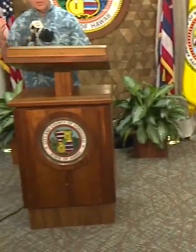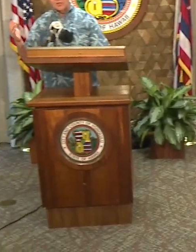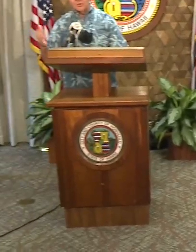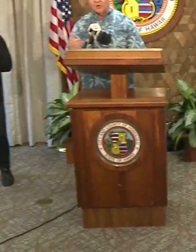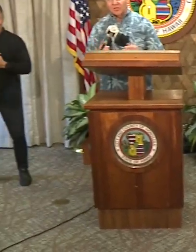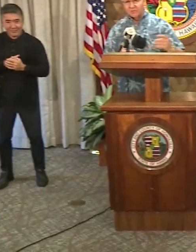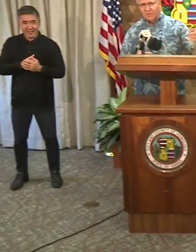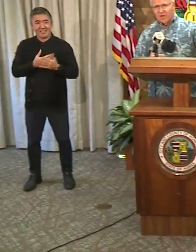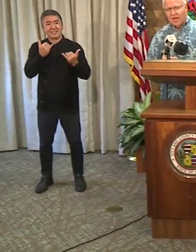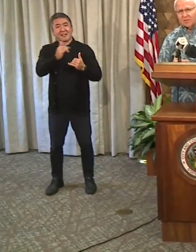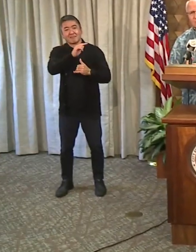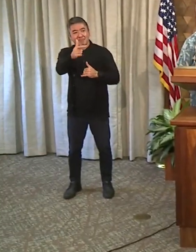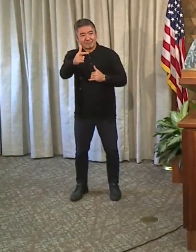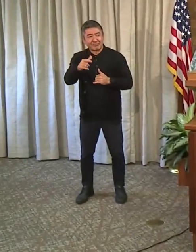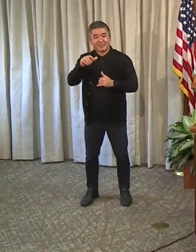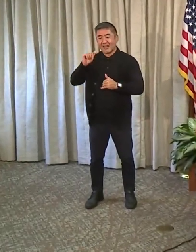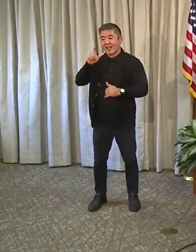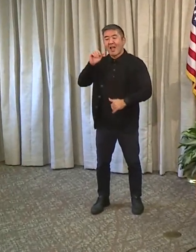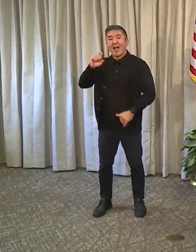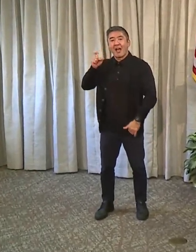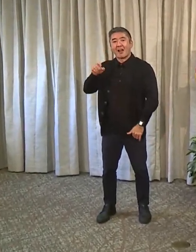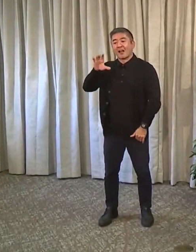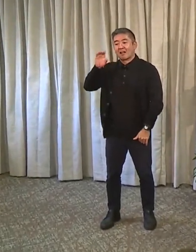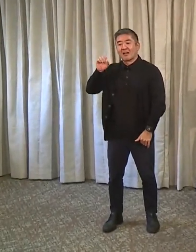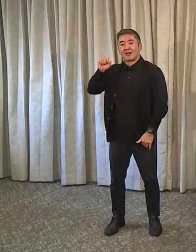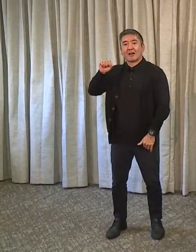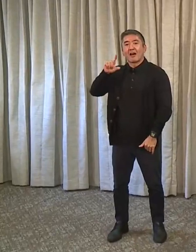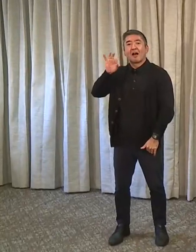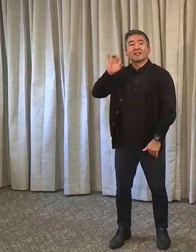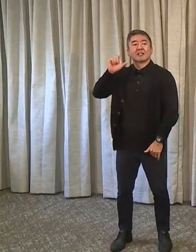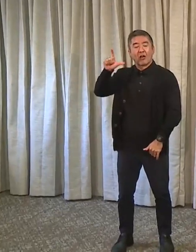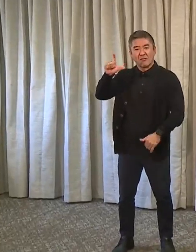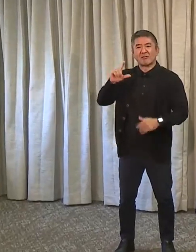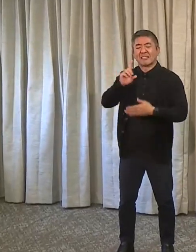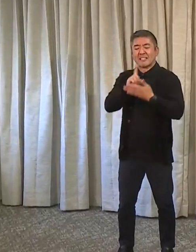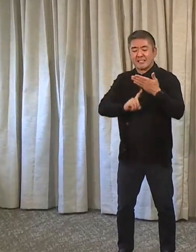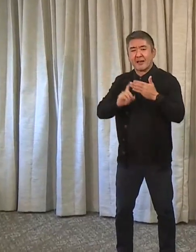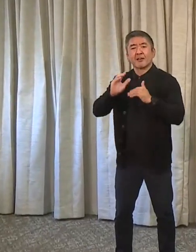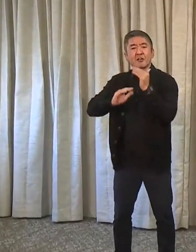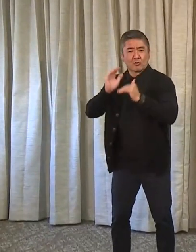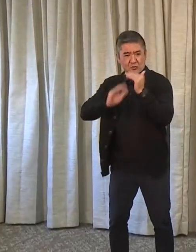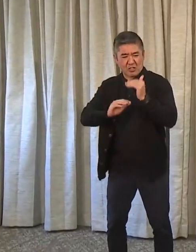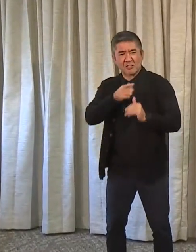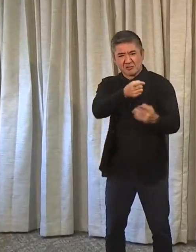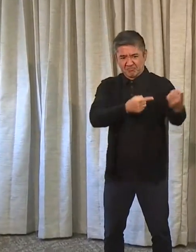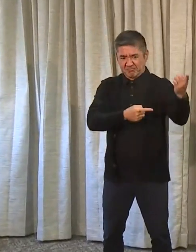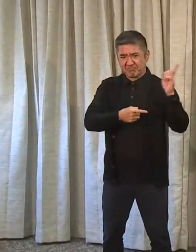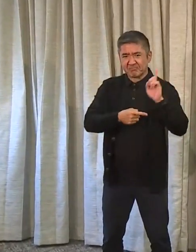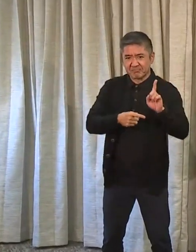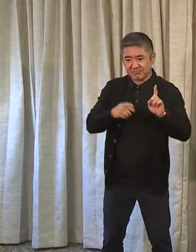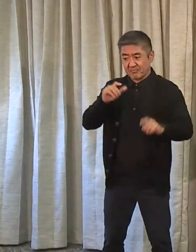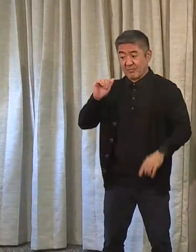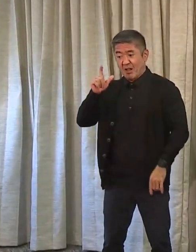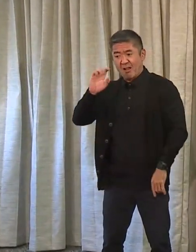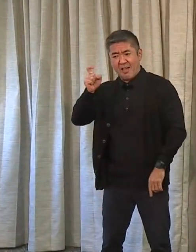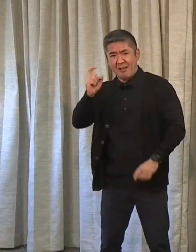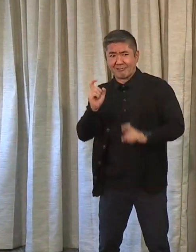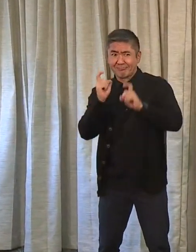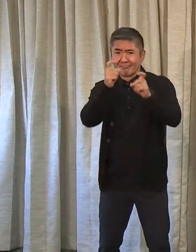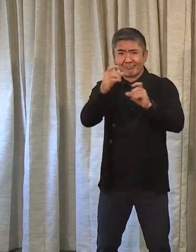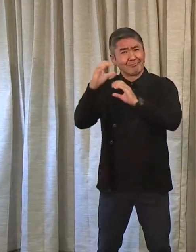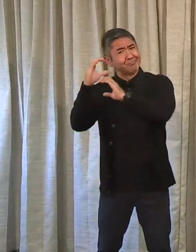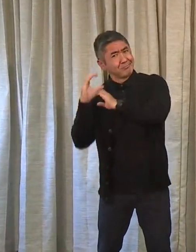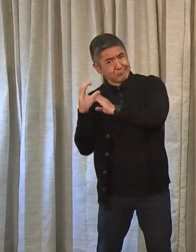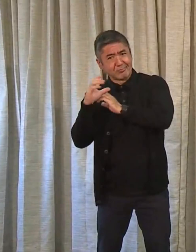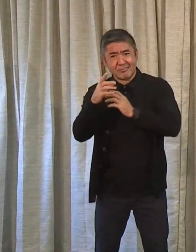here, no particular order, Alex Kozloff, in charge of design and construction. You'll hear from him in a little bit. We've given Alex a huge role. In fact, everybody